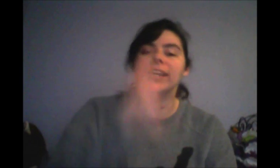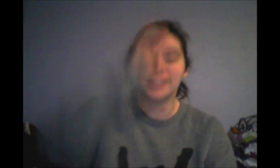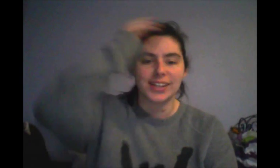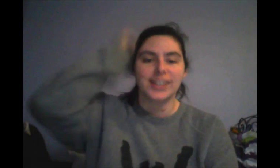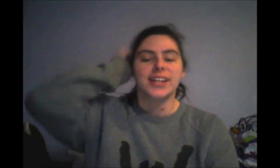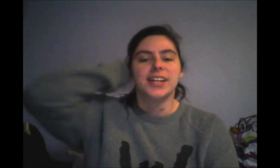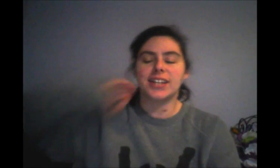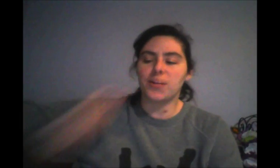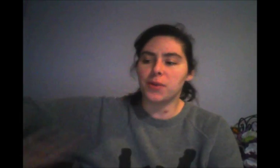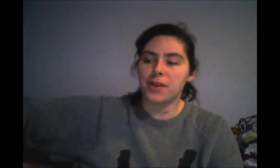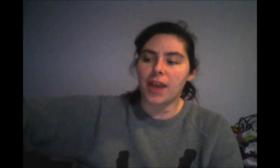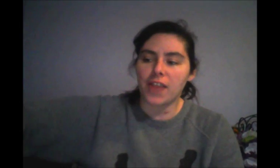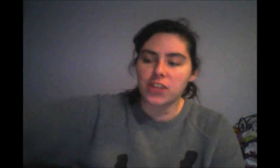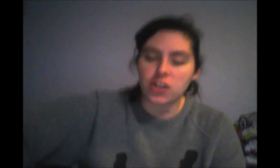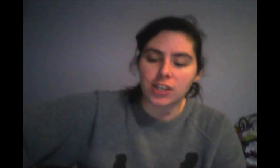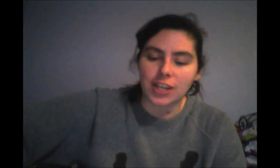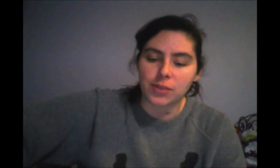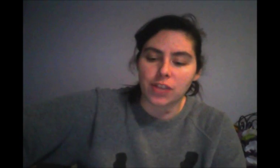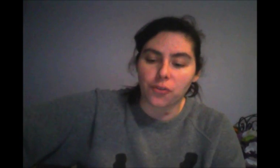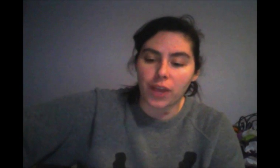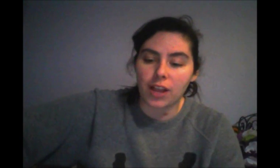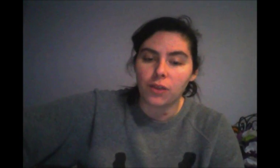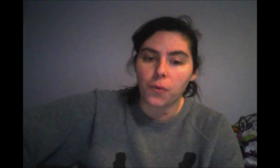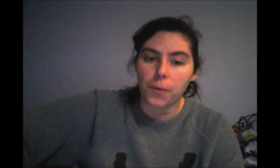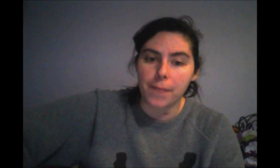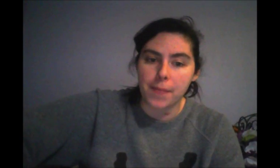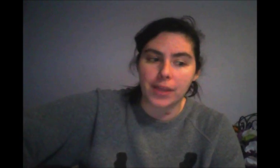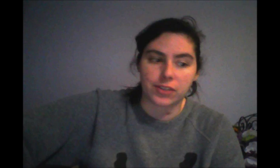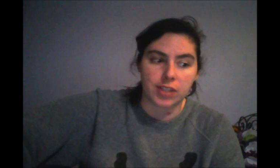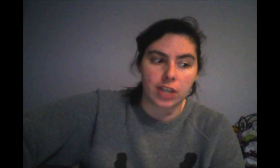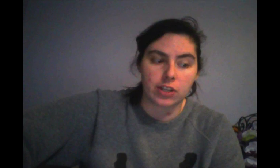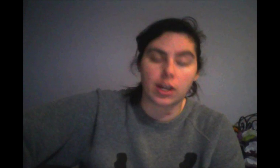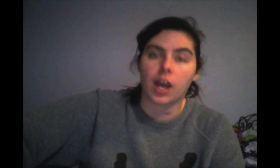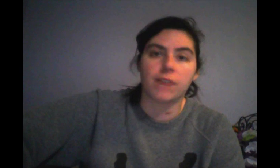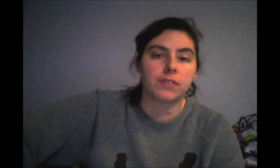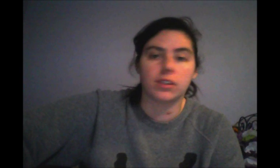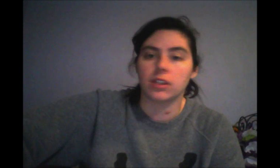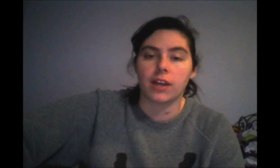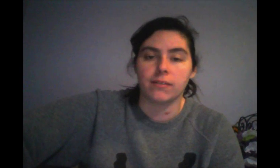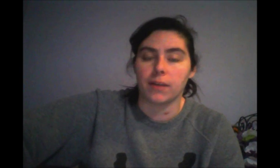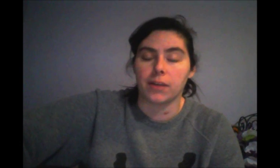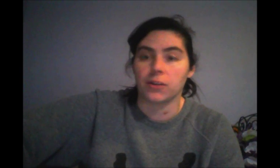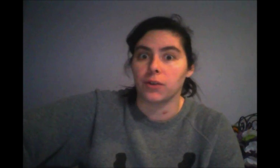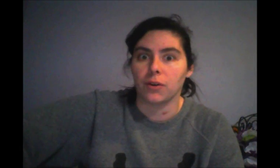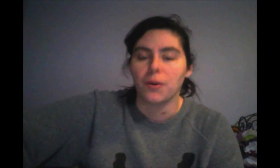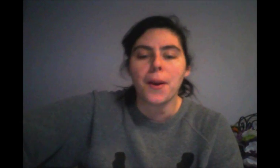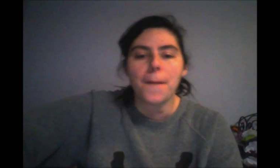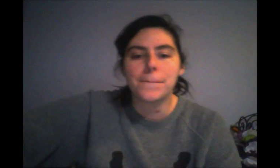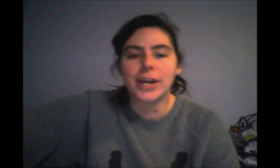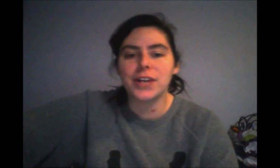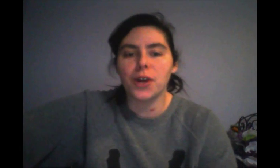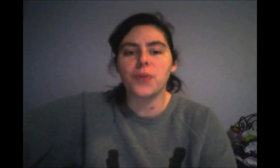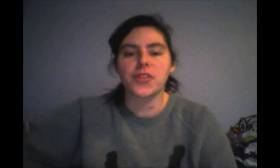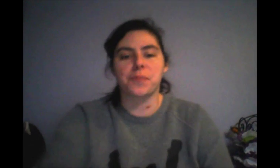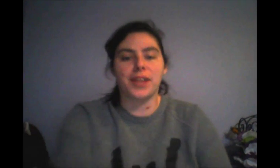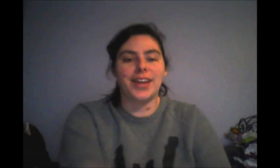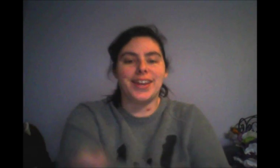that it was, I think John said it was at the rail, or maybe at the station, I, I, I don't know. But I know that they're playing